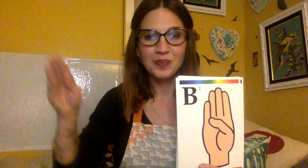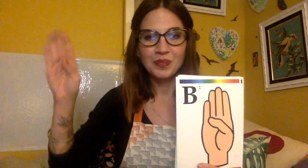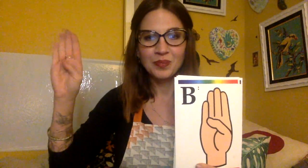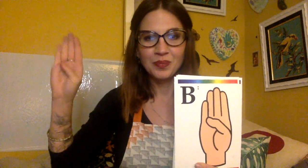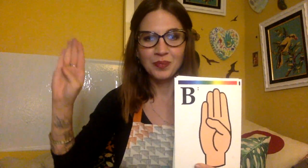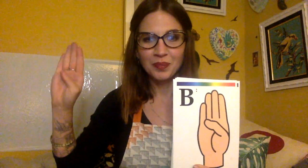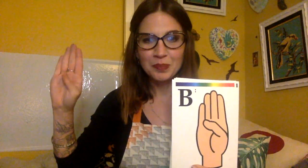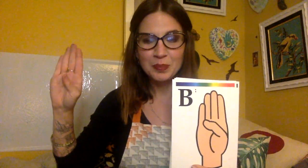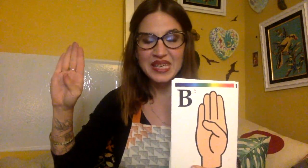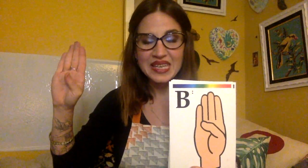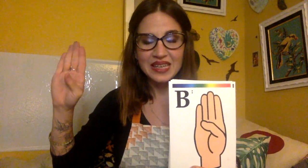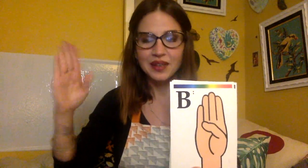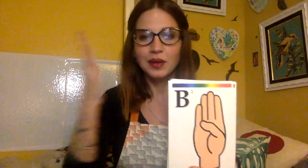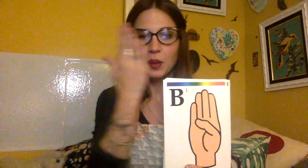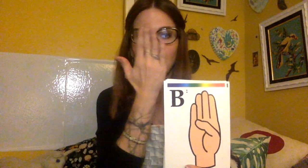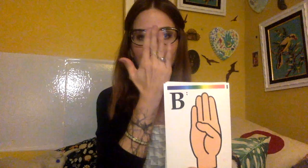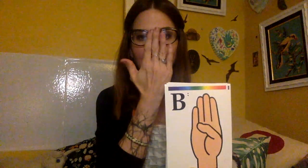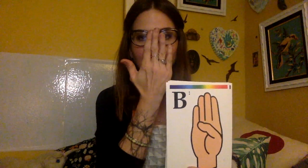B, pu.